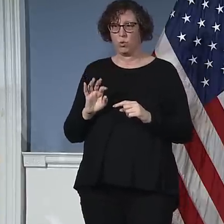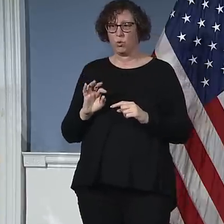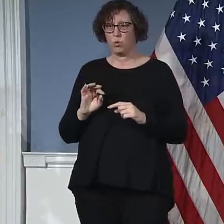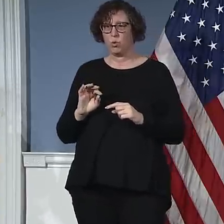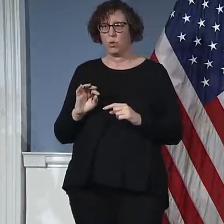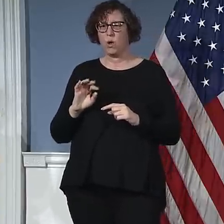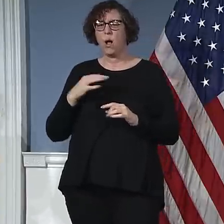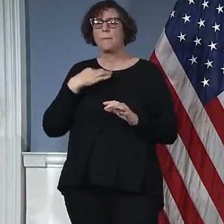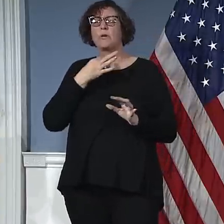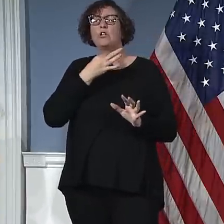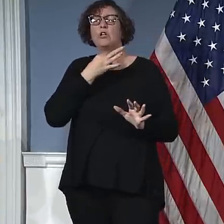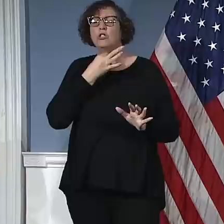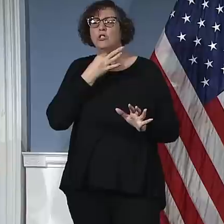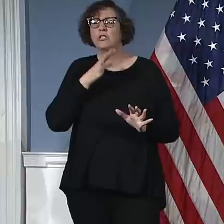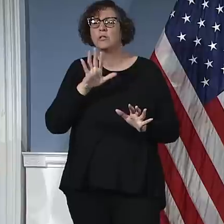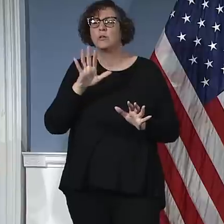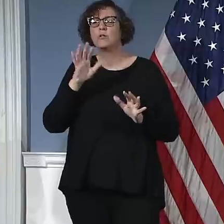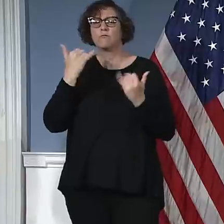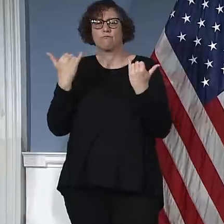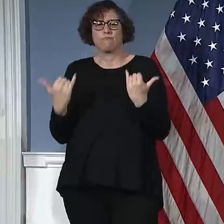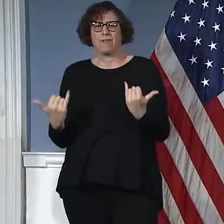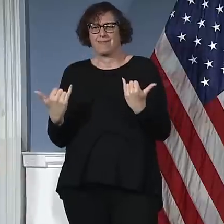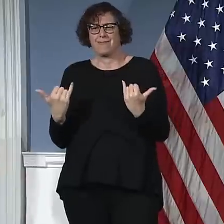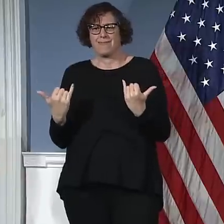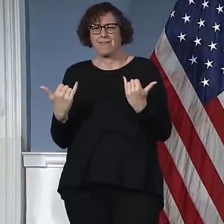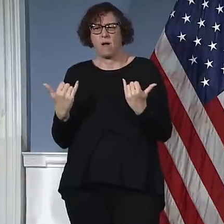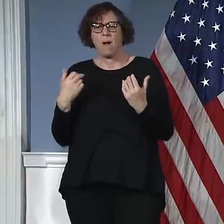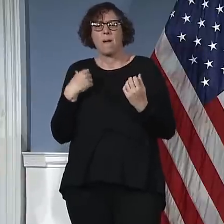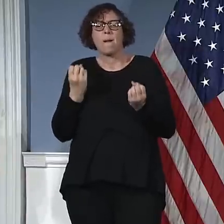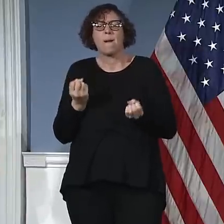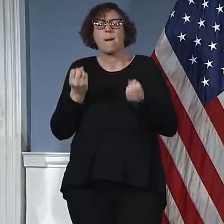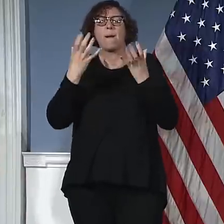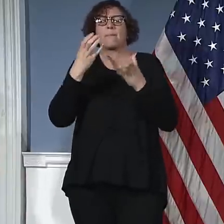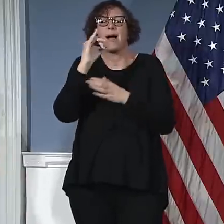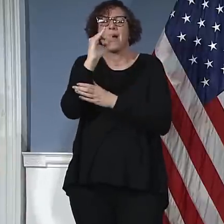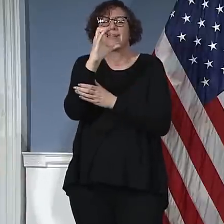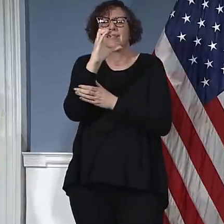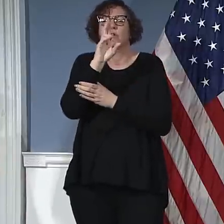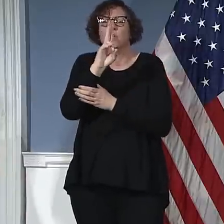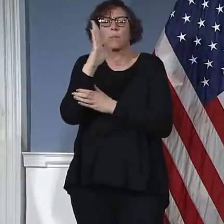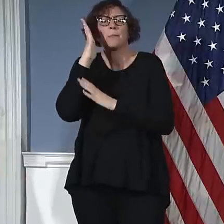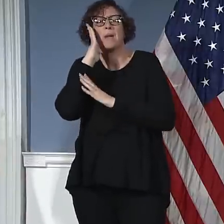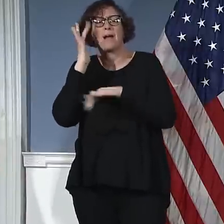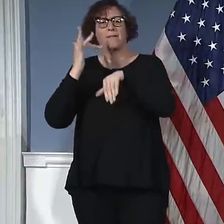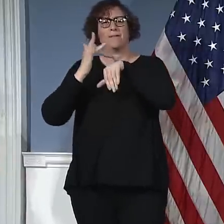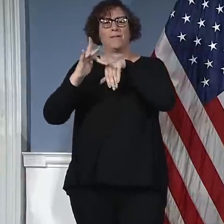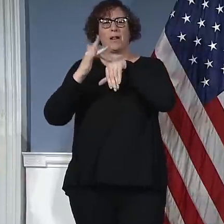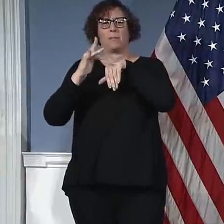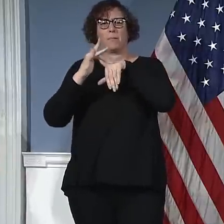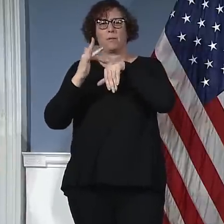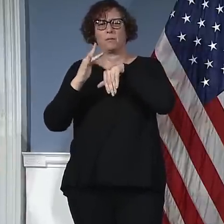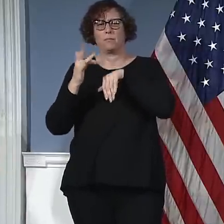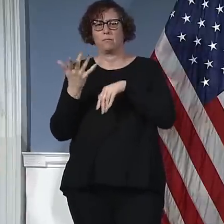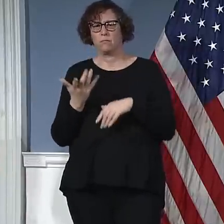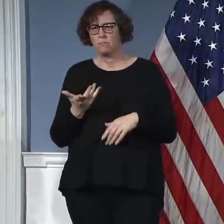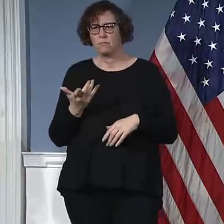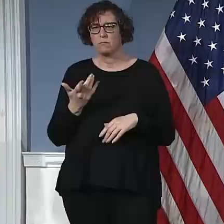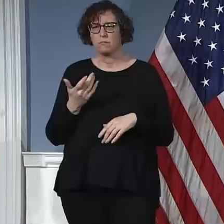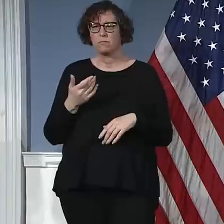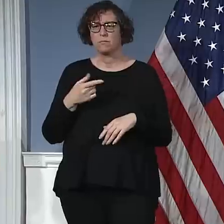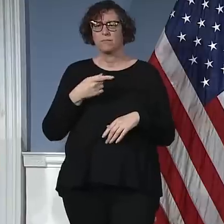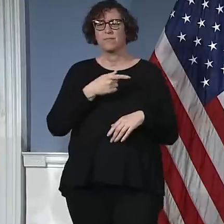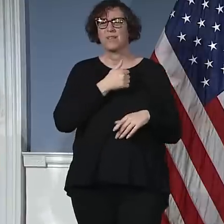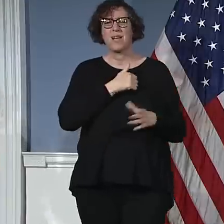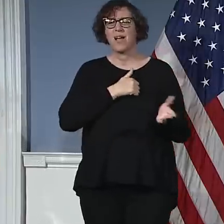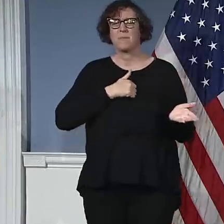seen reports out there that range from 1,000 to 2,000. What are you trying—I'm sorry, I want to make sure I understand